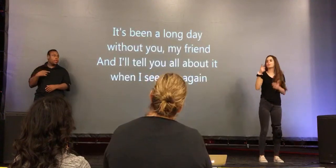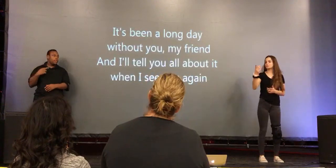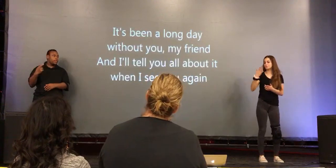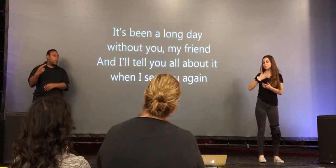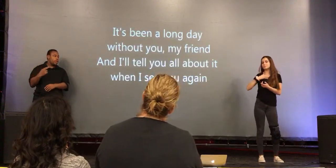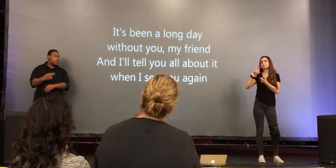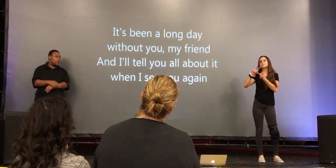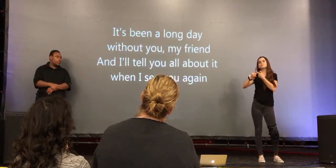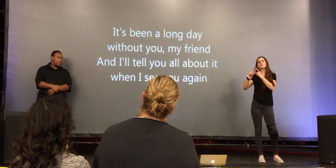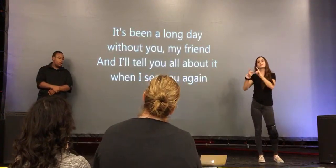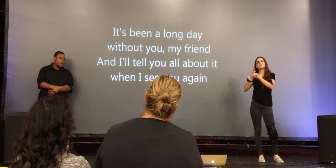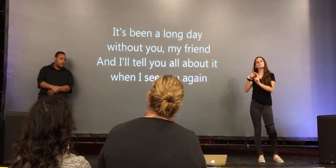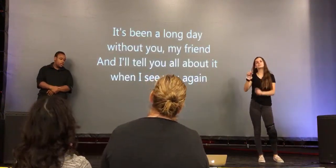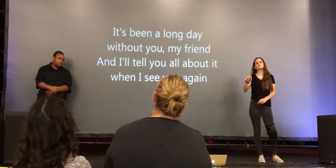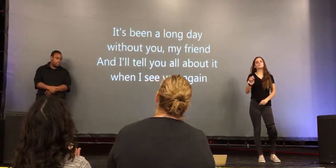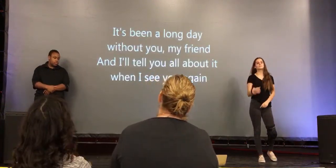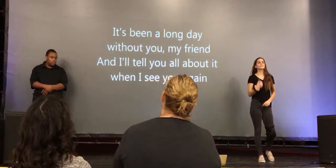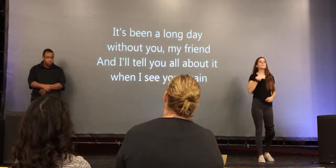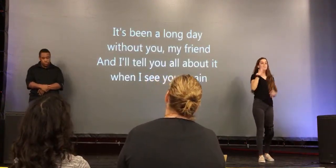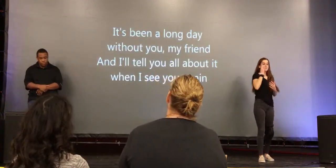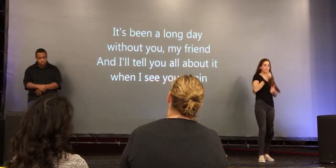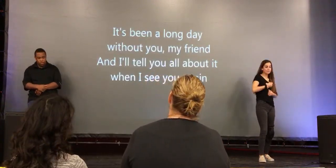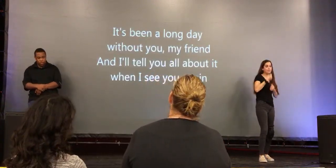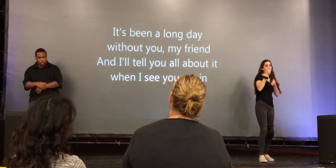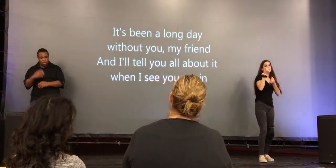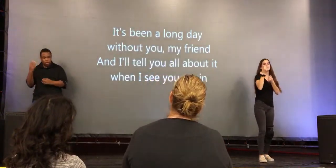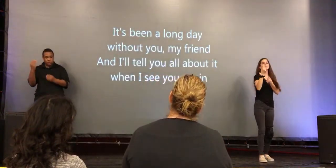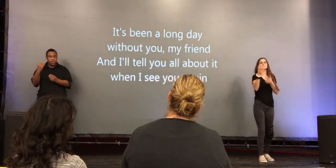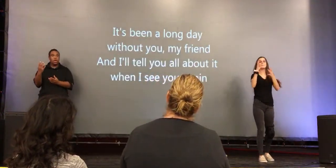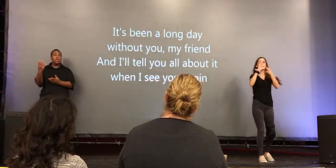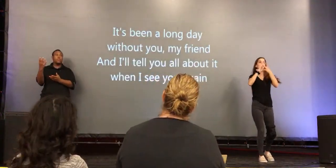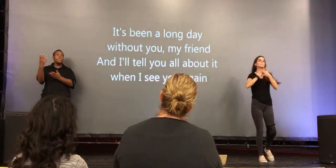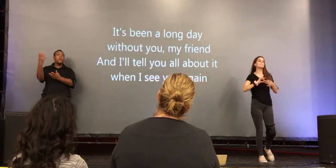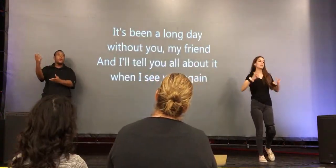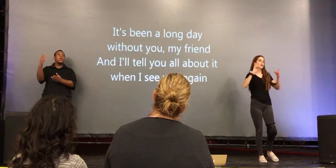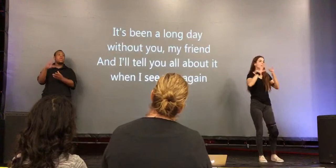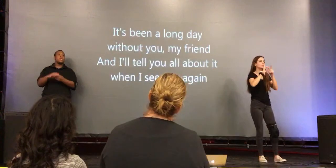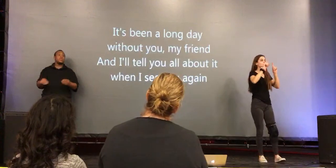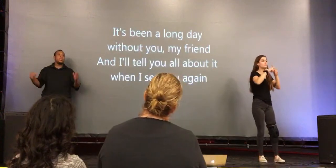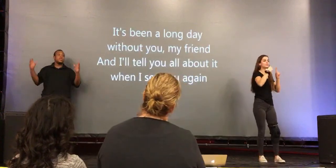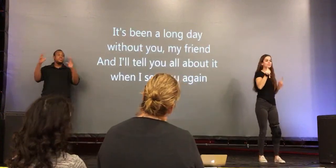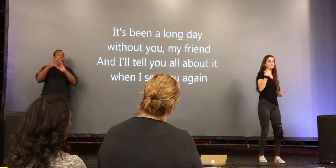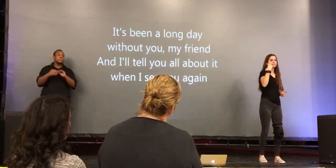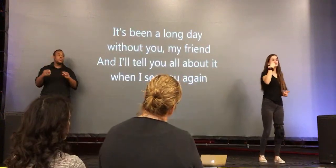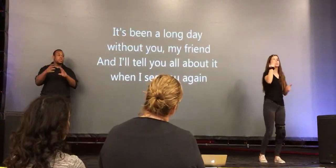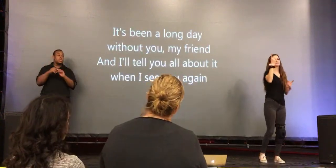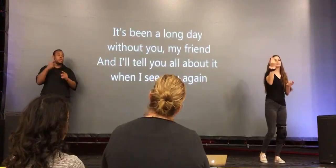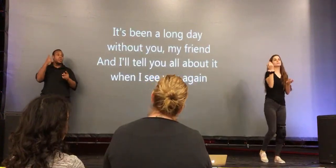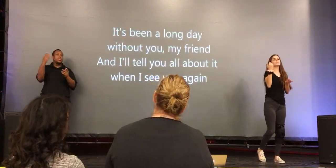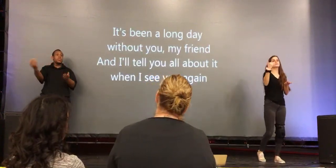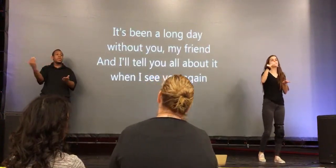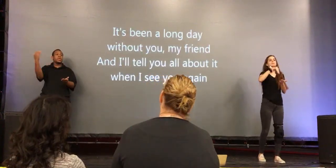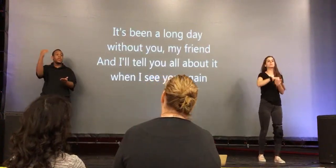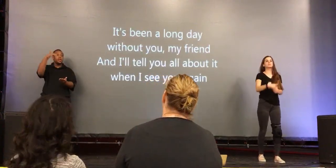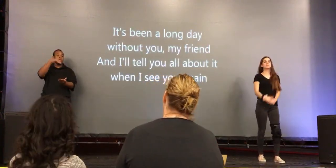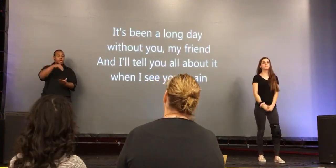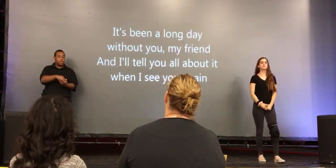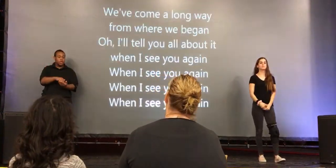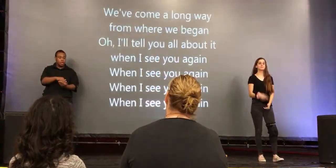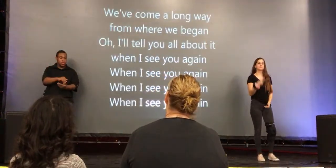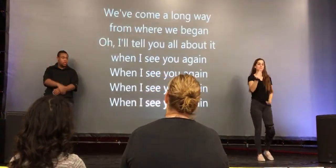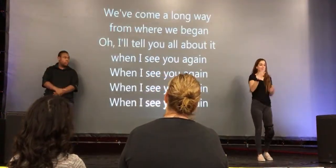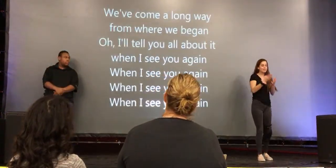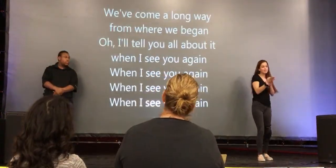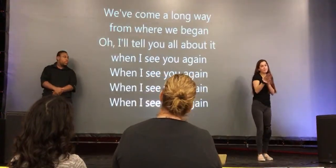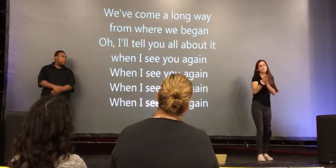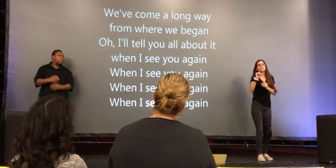found you a friend And I'll tell you all about it when I see you again